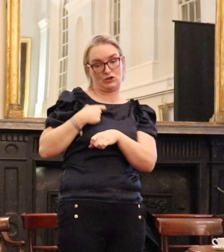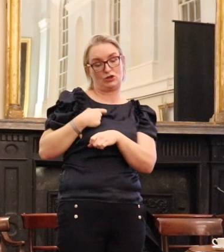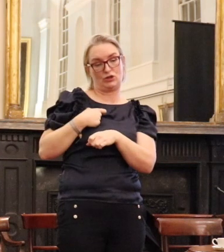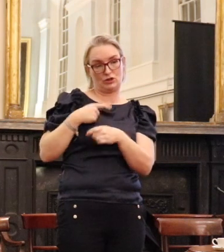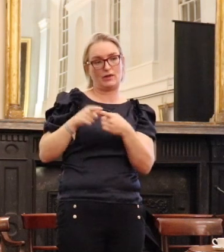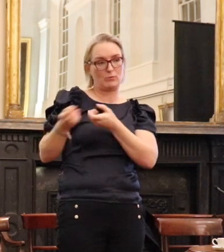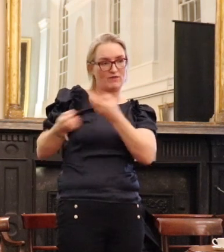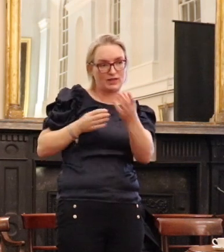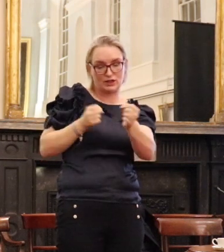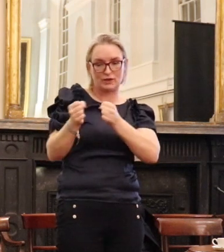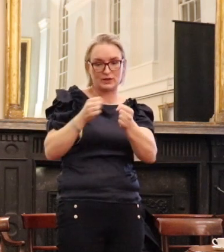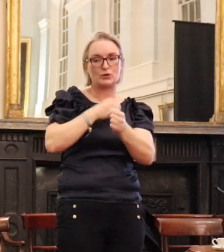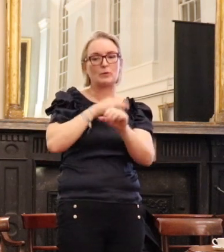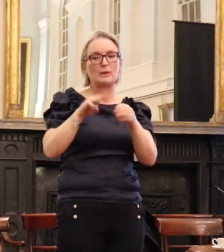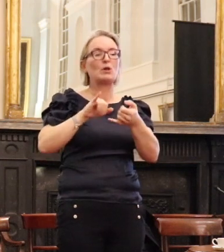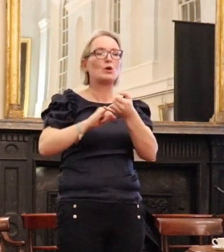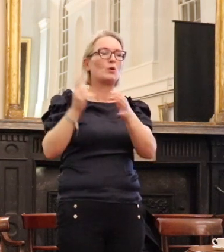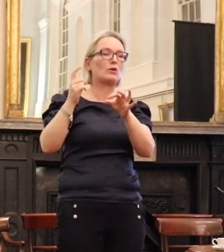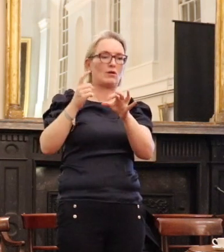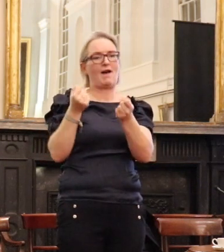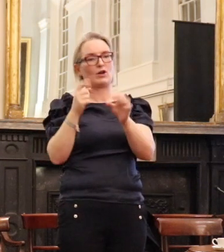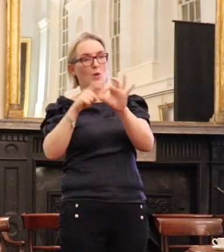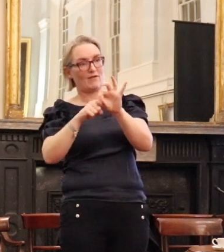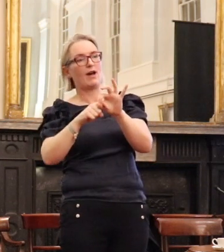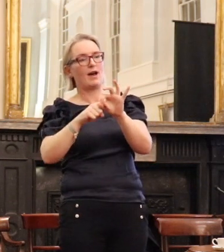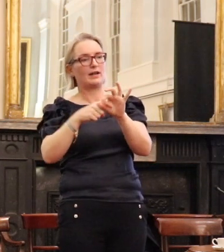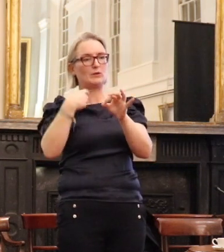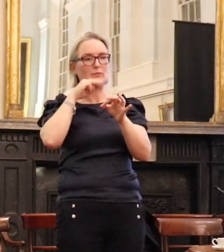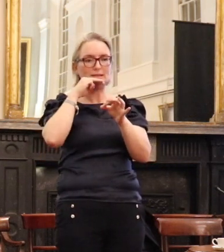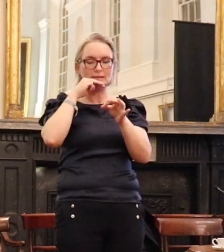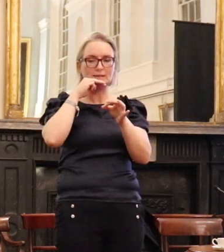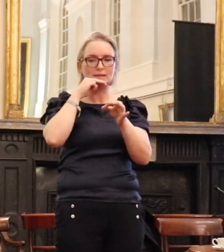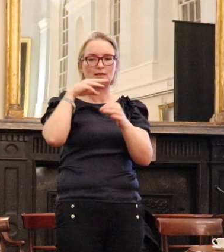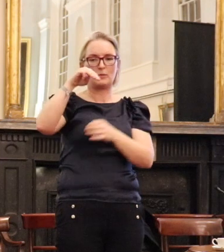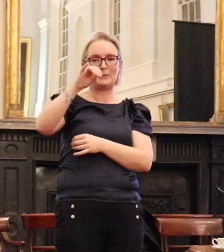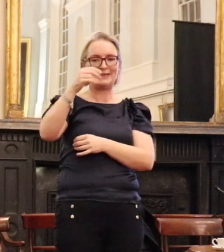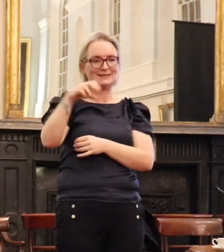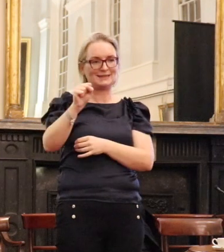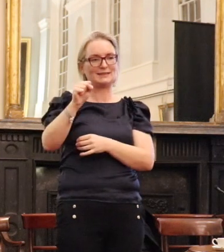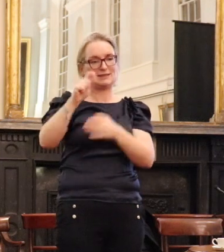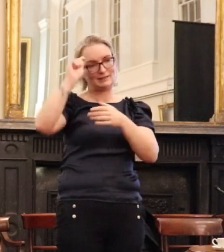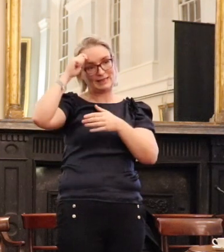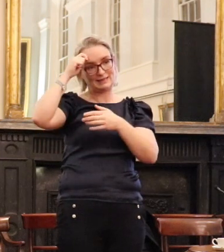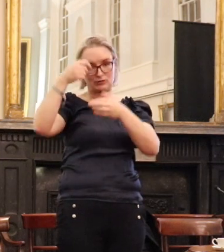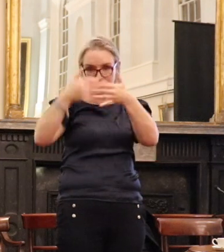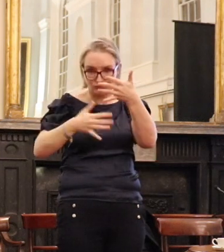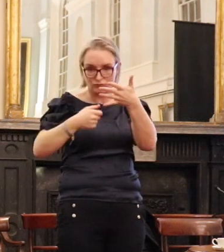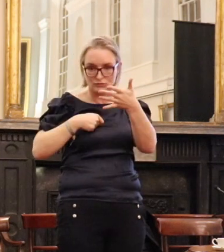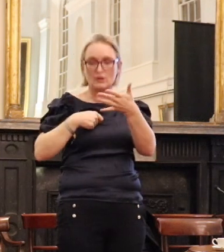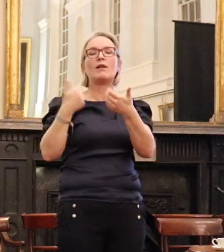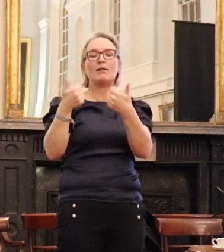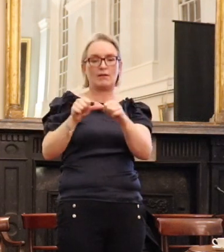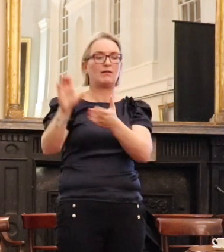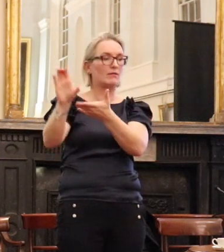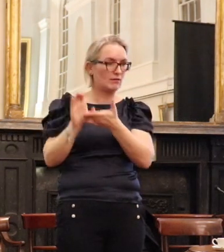who provide a service to people who qualify for a means test and a merits test for legal aid. And they work mainly in the area of